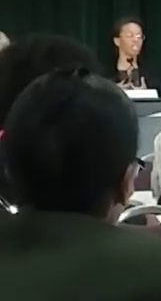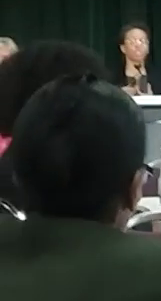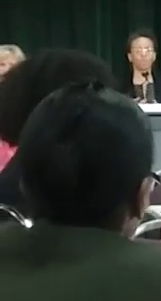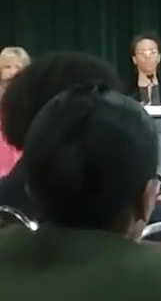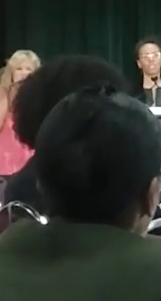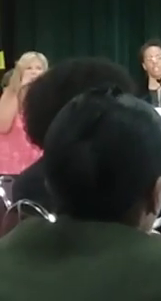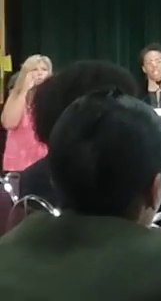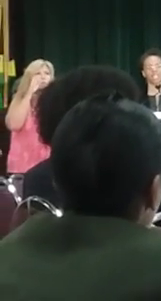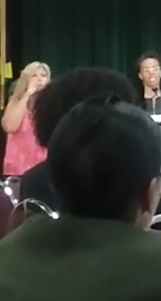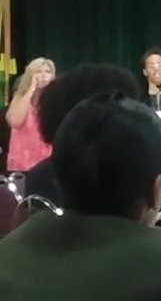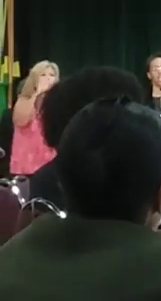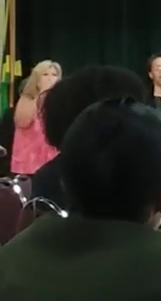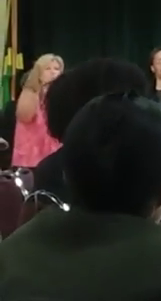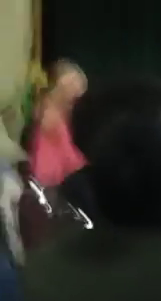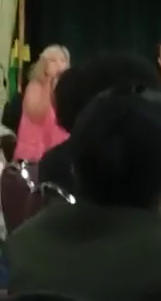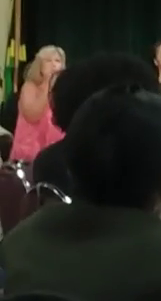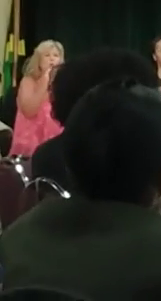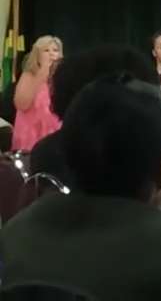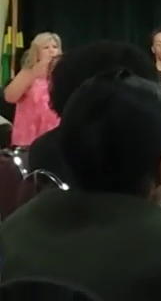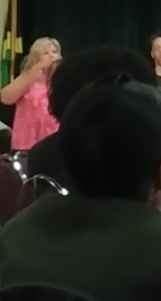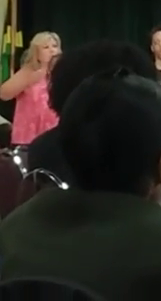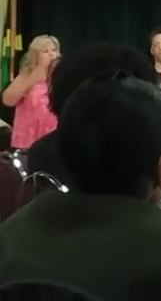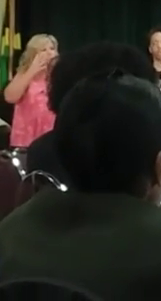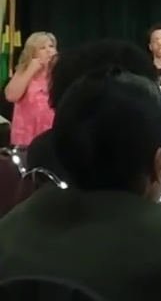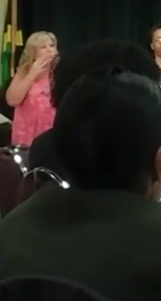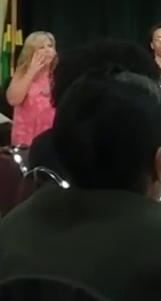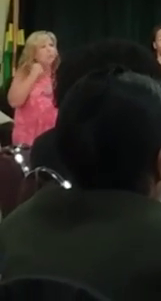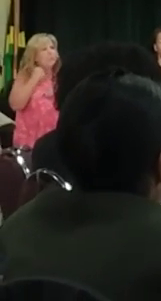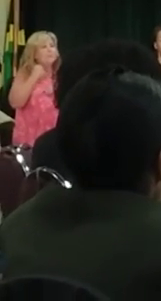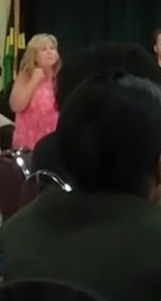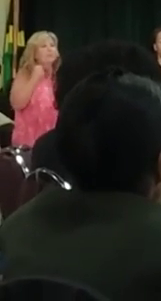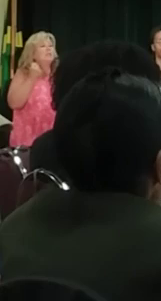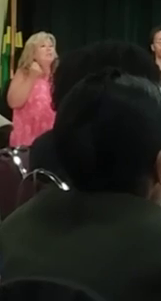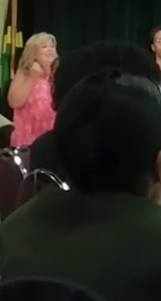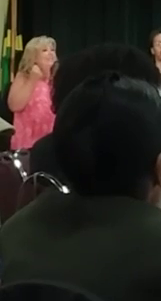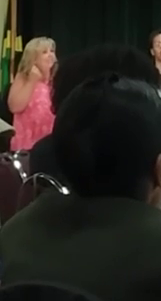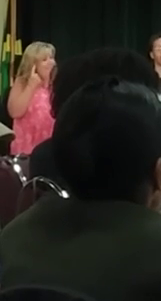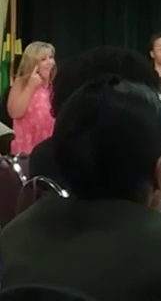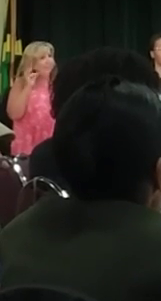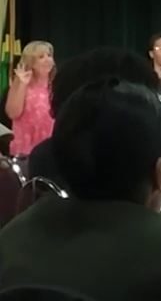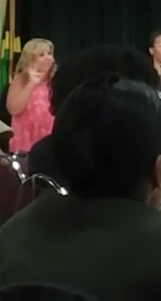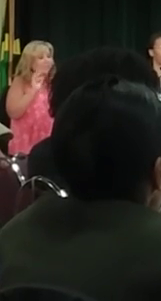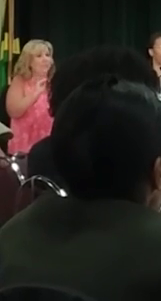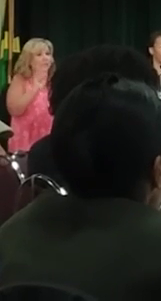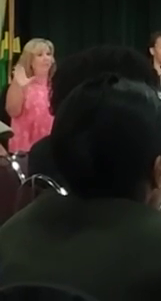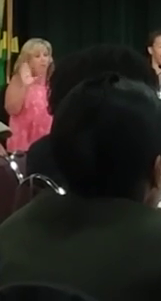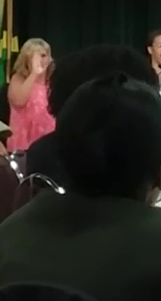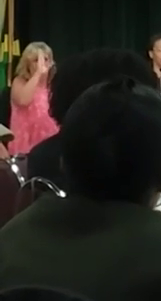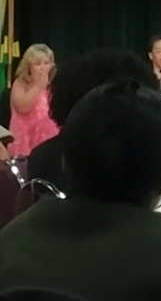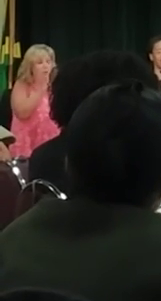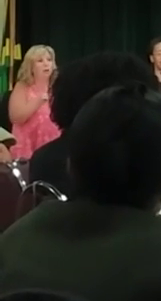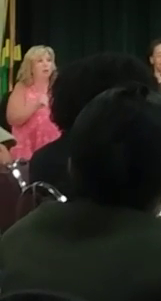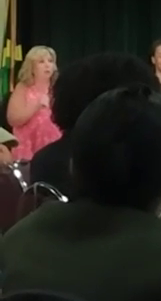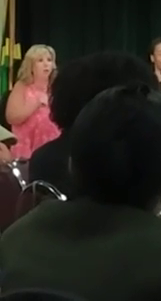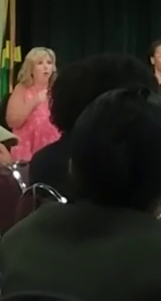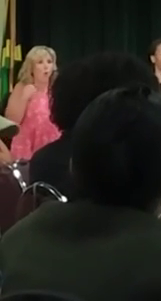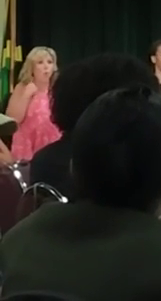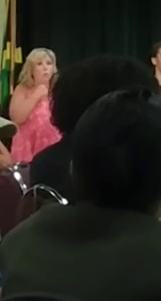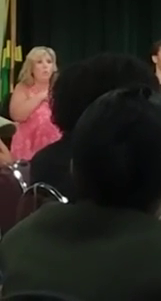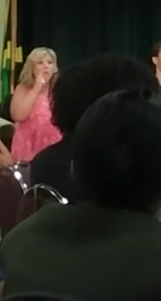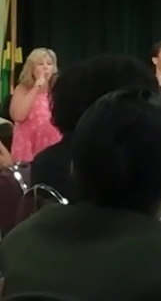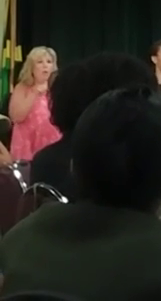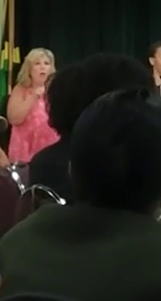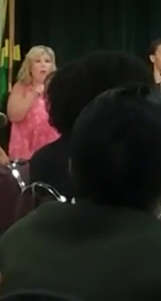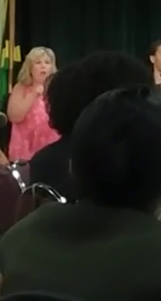context and historical context to hear these stories, but we just want to be clear that we won't be actually assessing